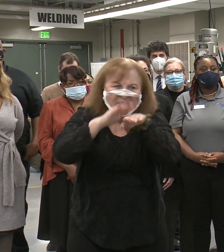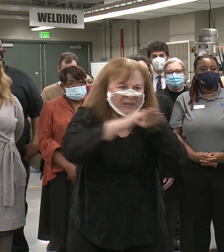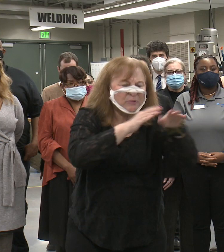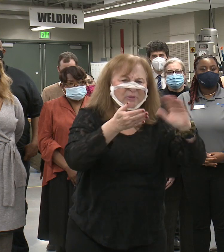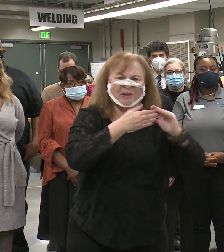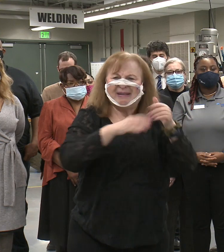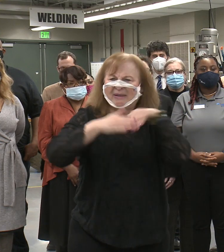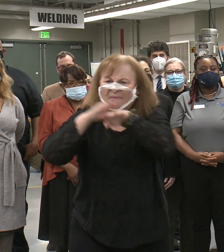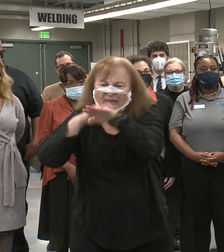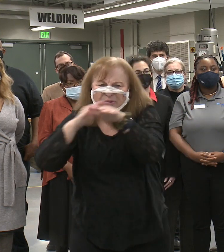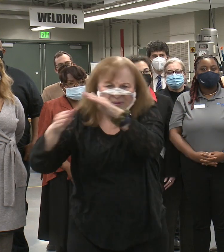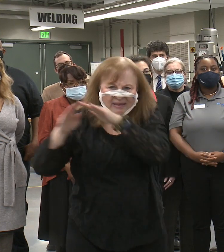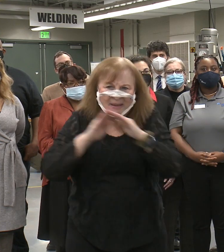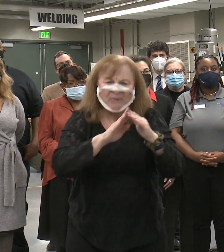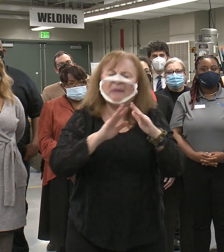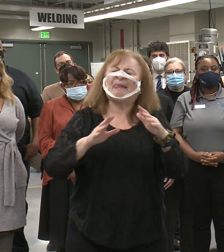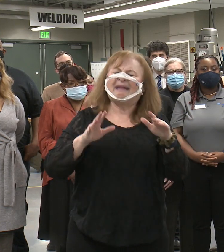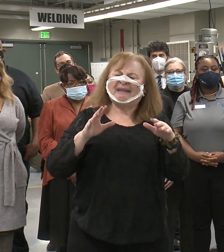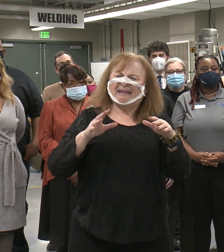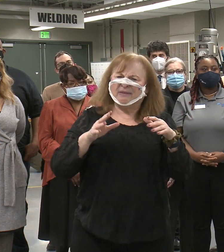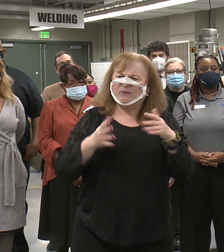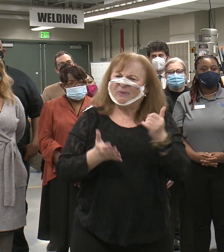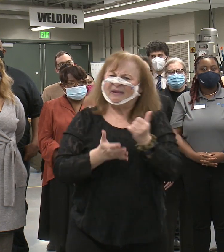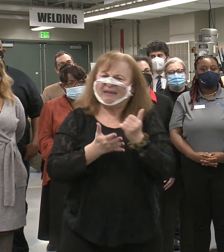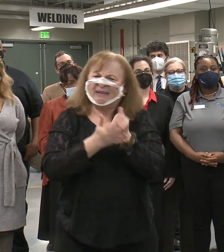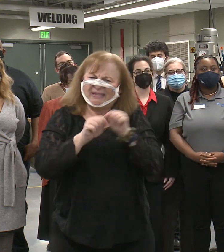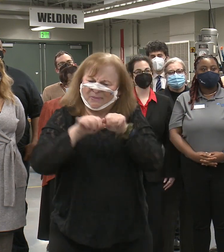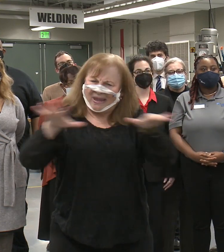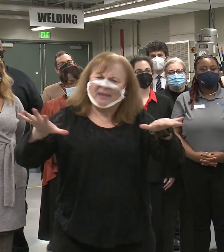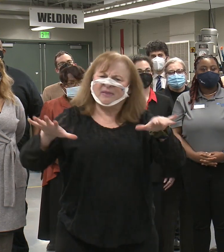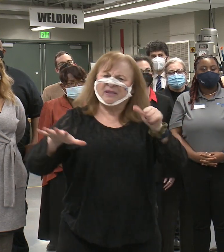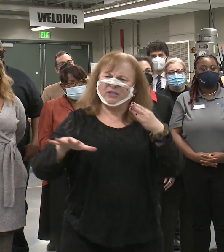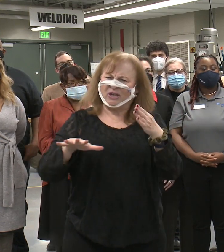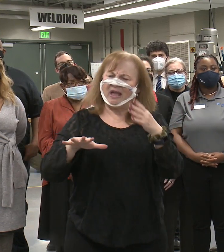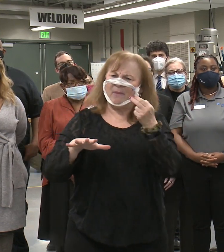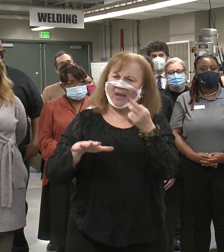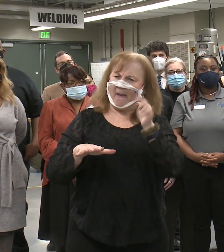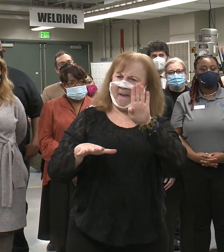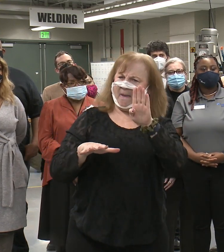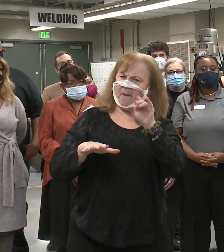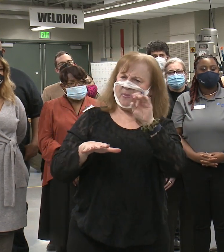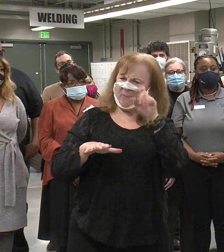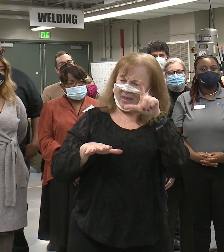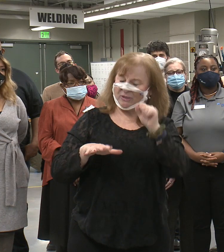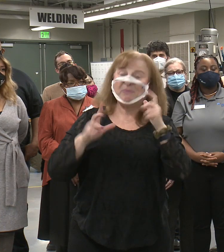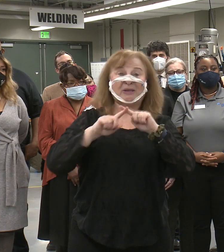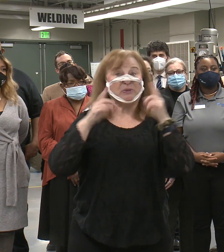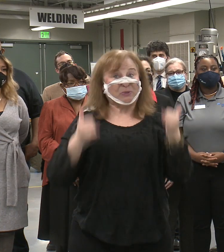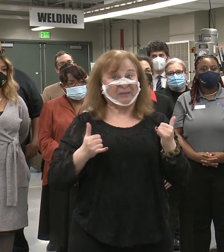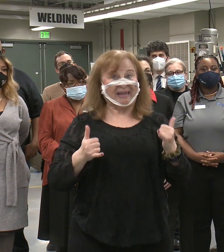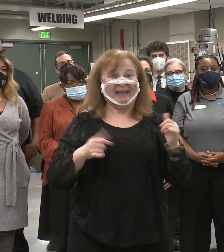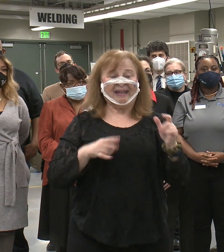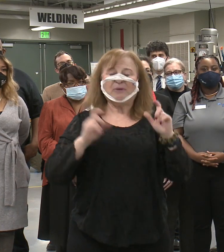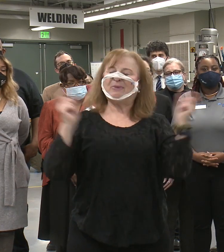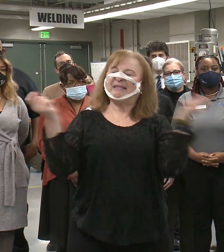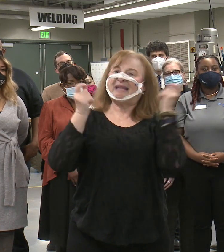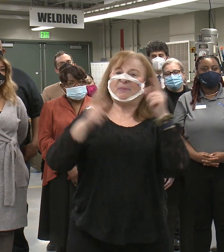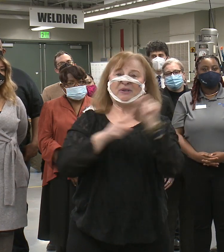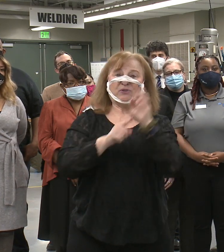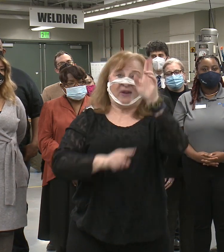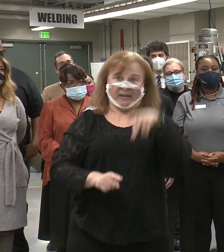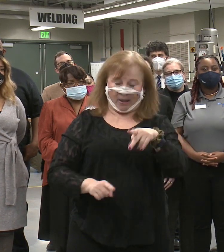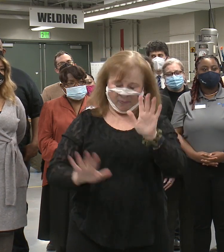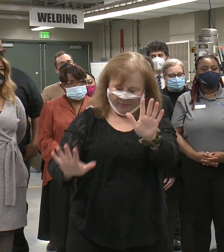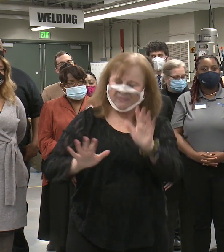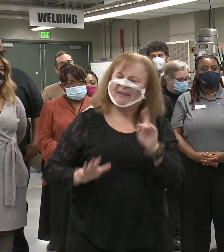neighborhoods and expanding our community job hub models. But today, we're here to celebrate train-up. And as the